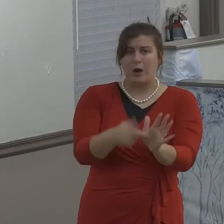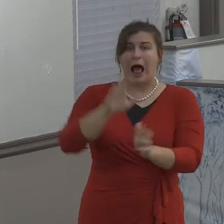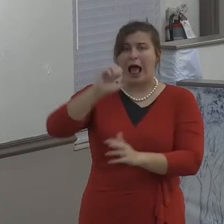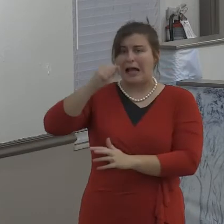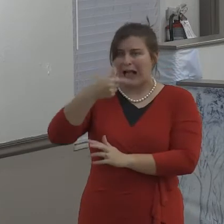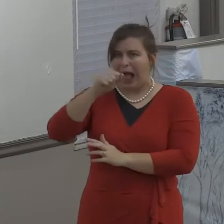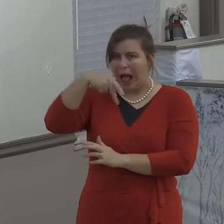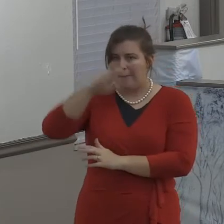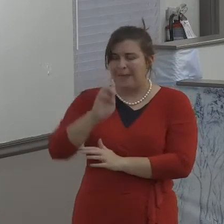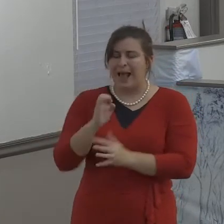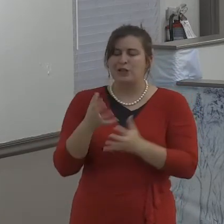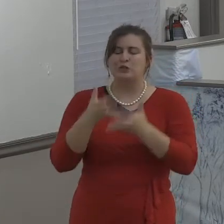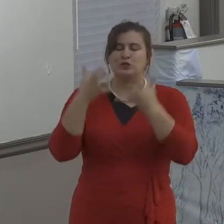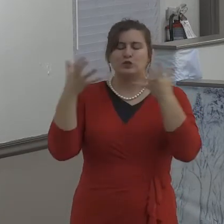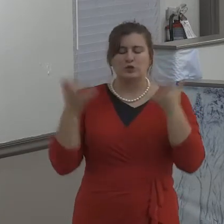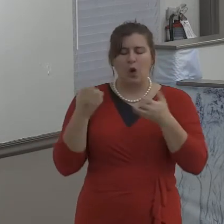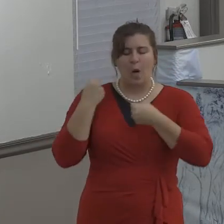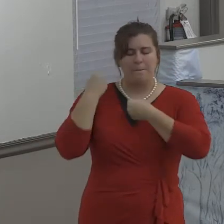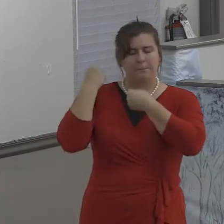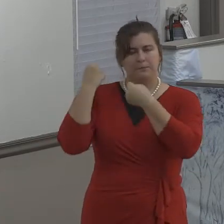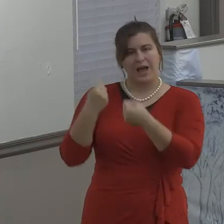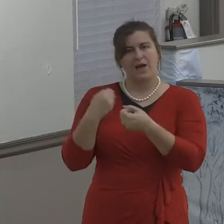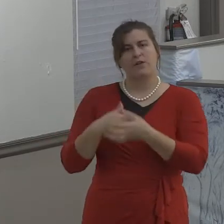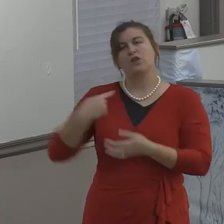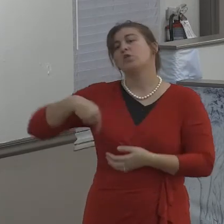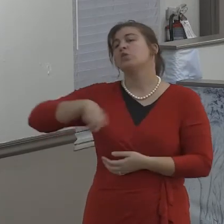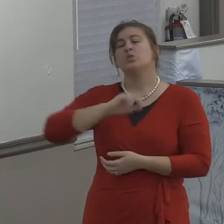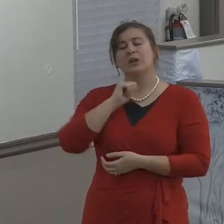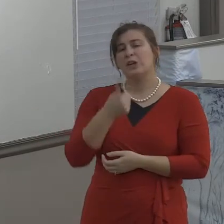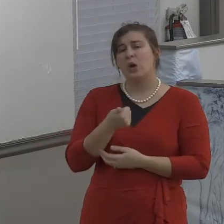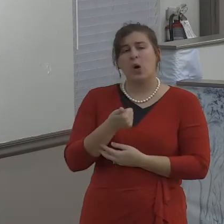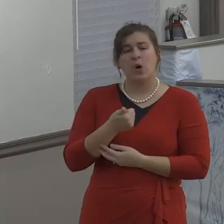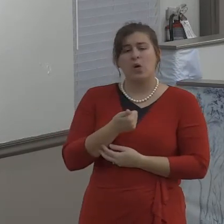and we don't have to get into World War III over it.